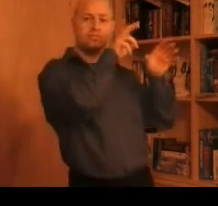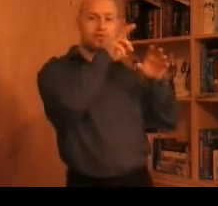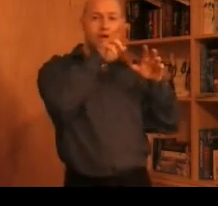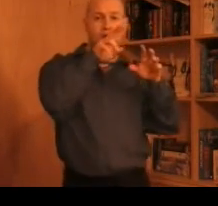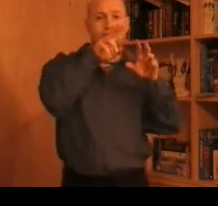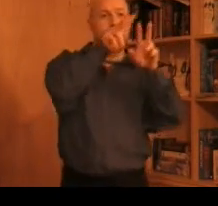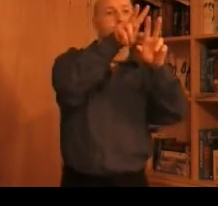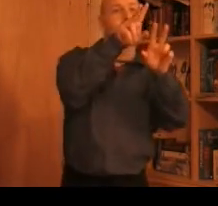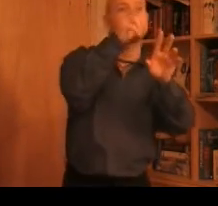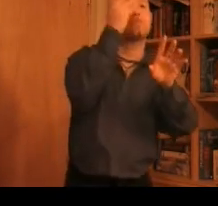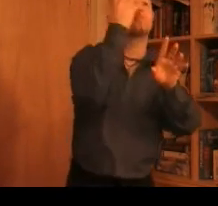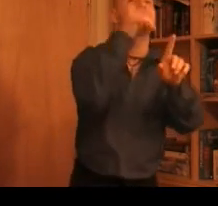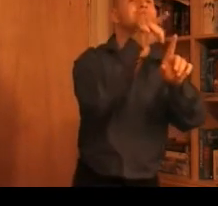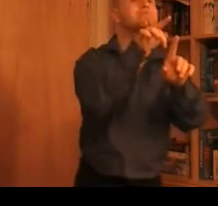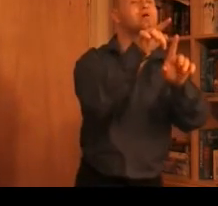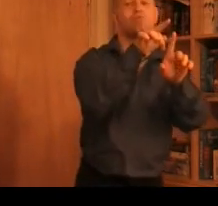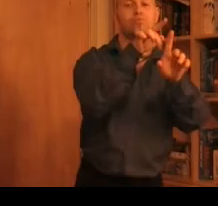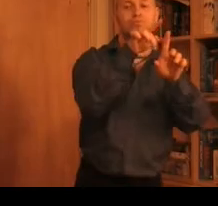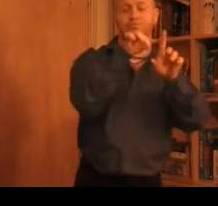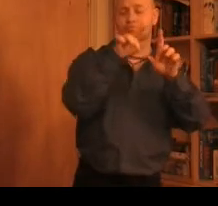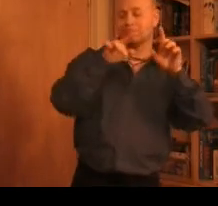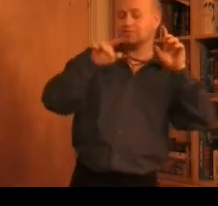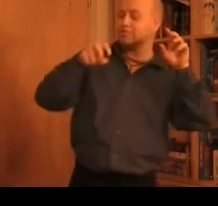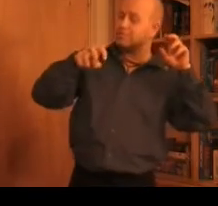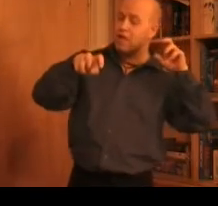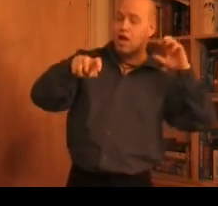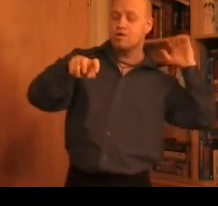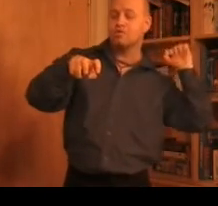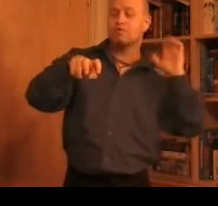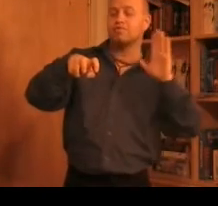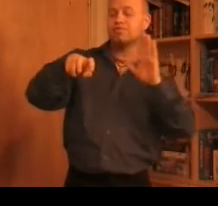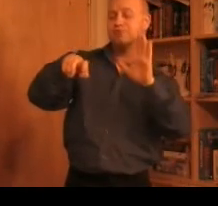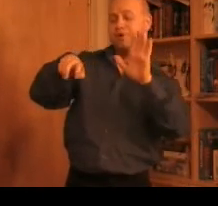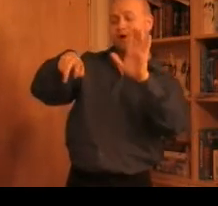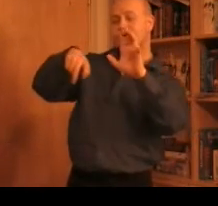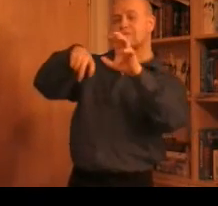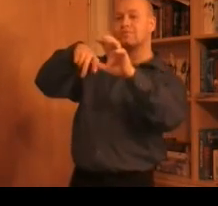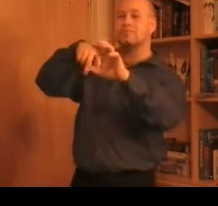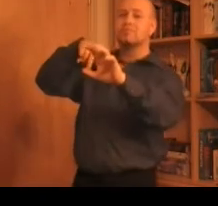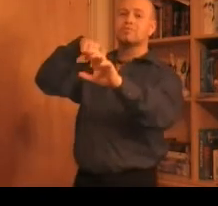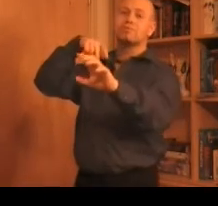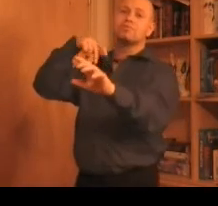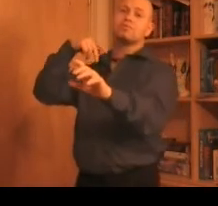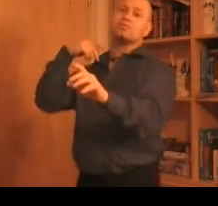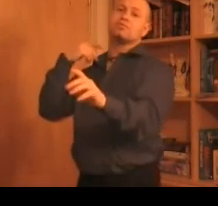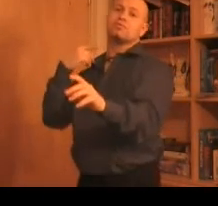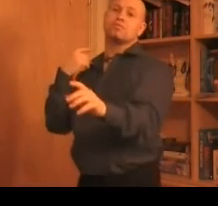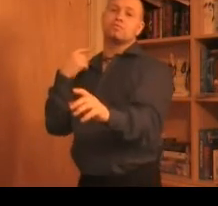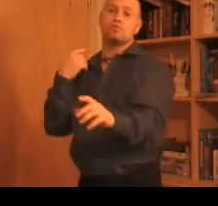out of the window Staying out of the sun So